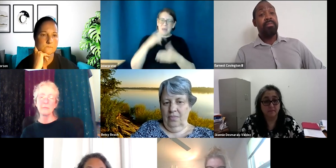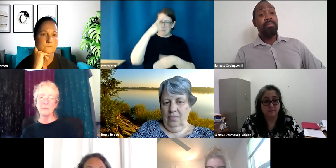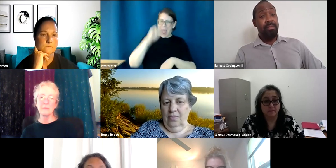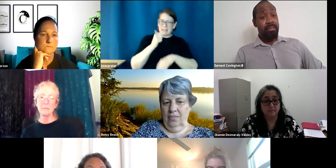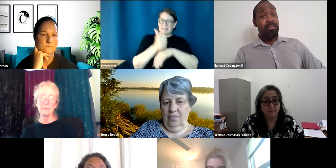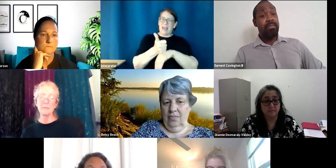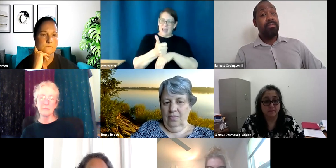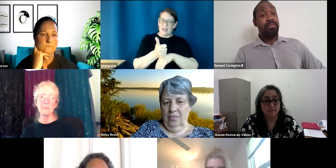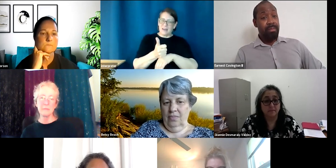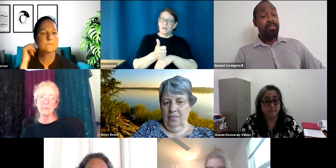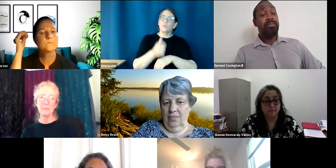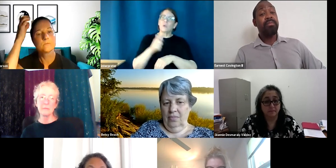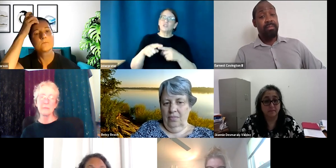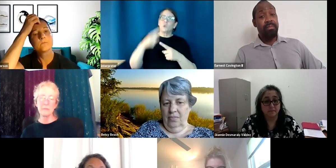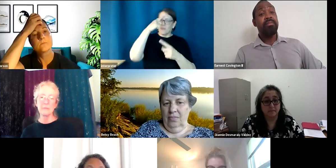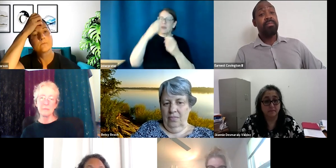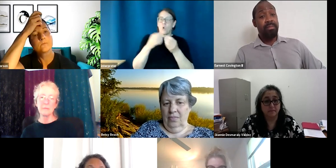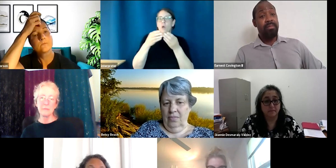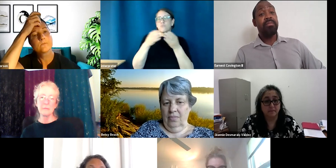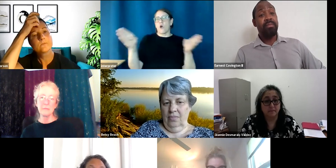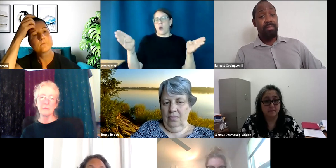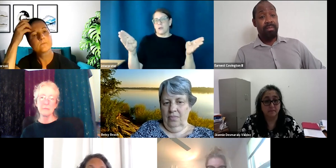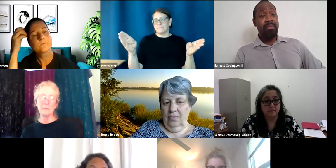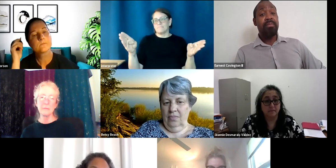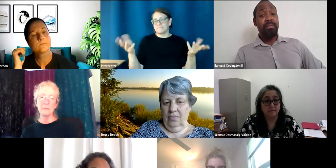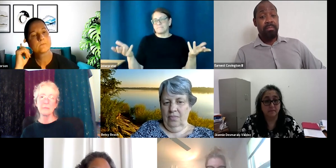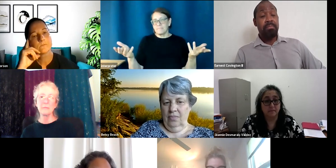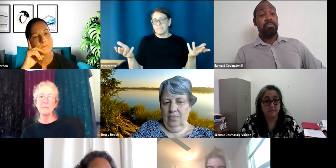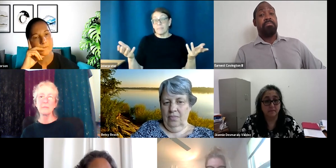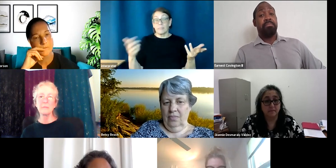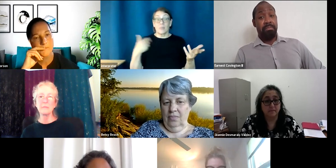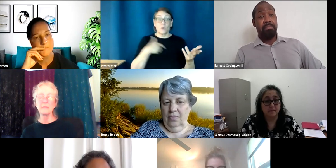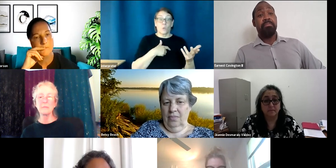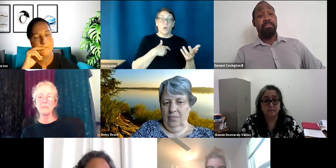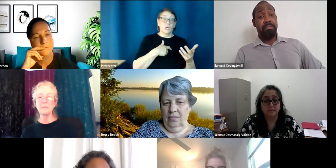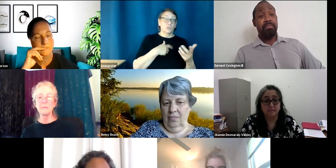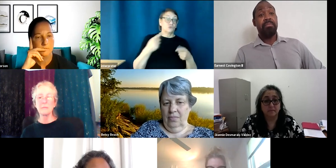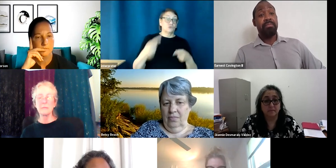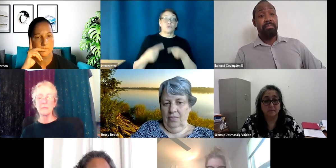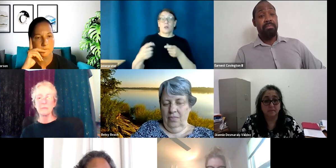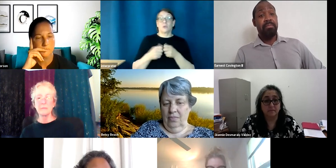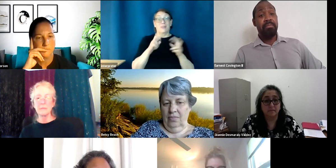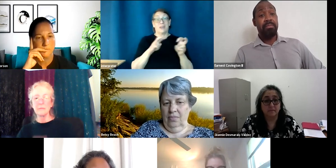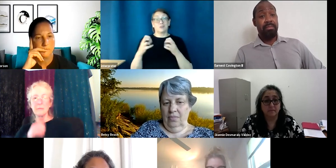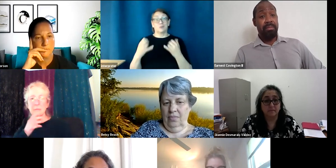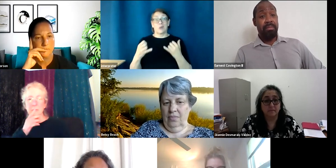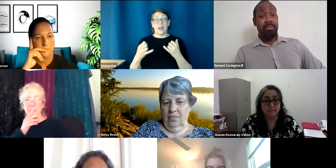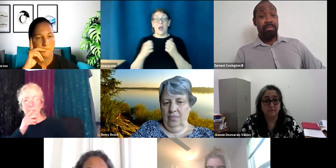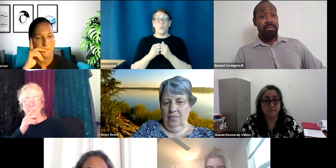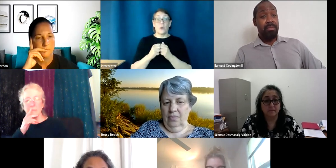thinking more broadly. So, um, you know, we're dealing and grappling with issues right now with, um, LEP, you know,